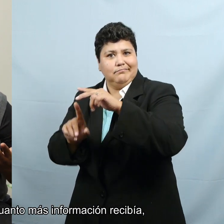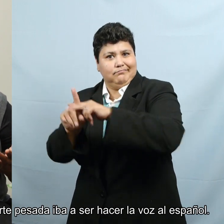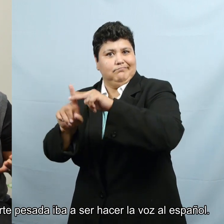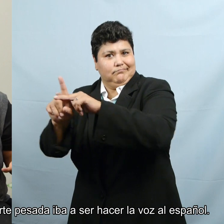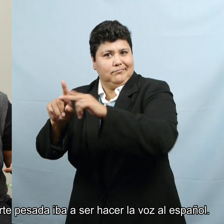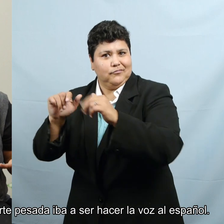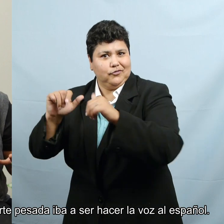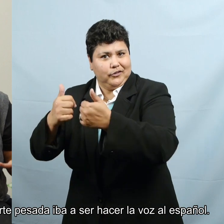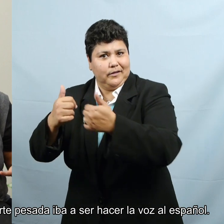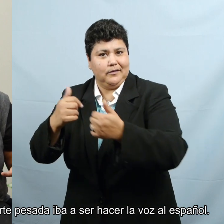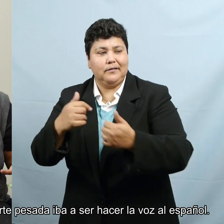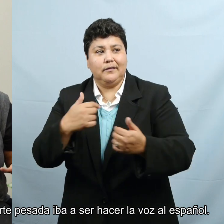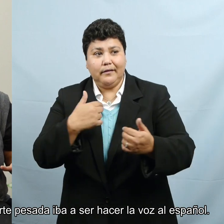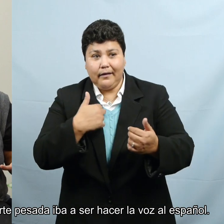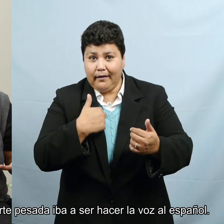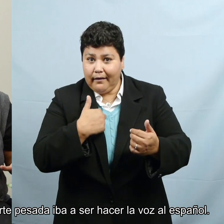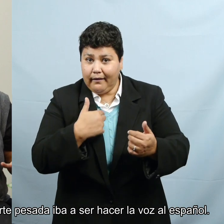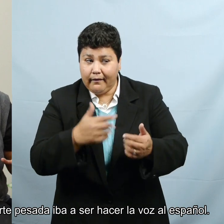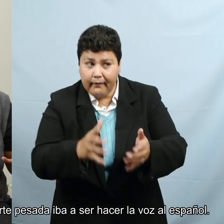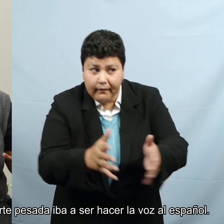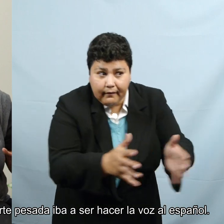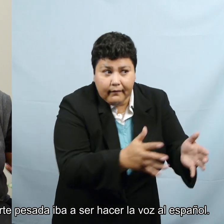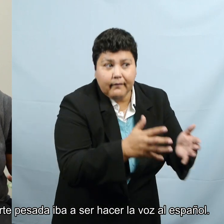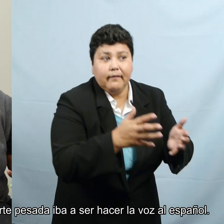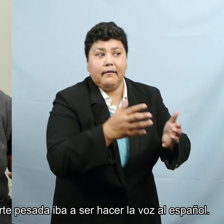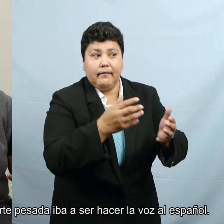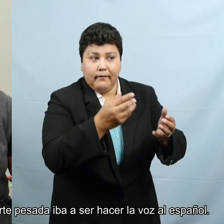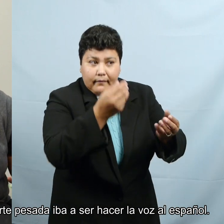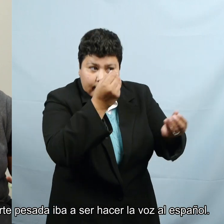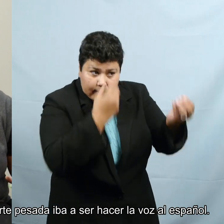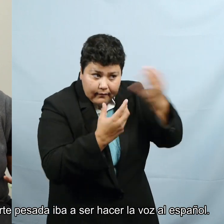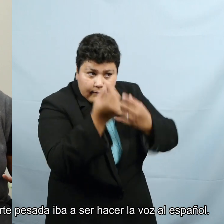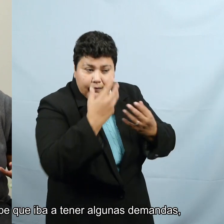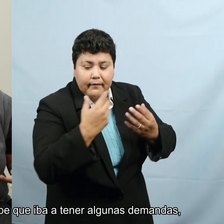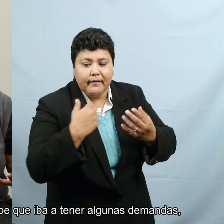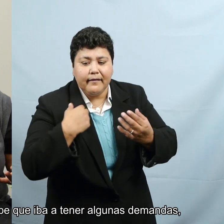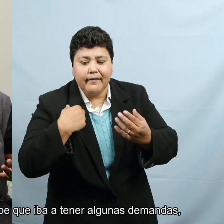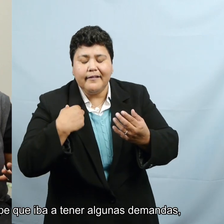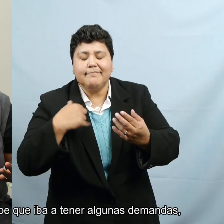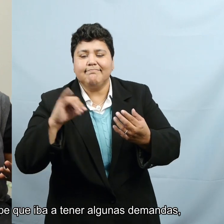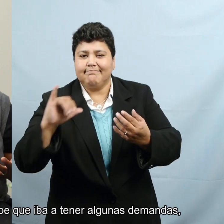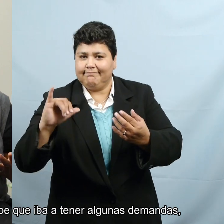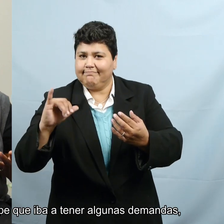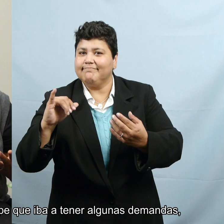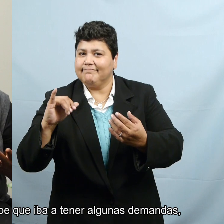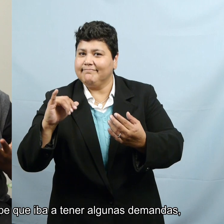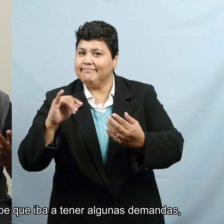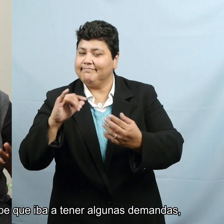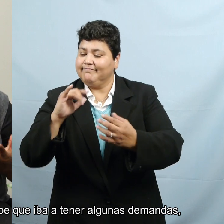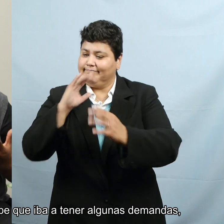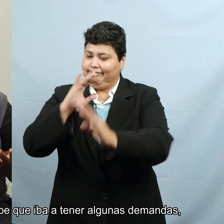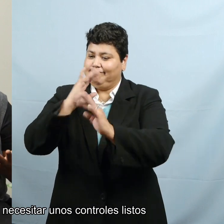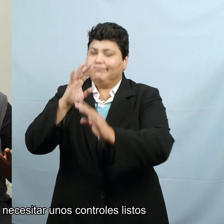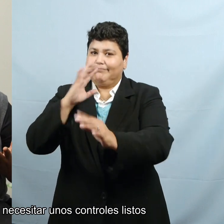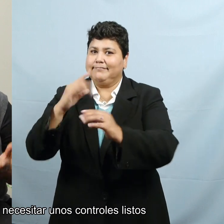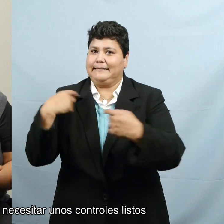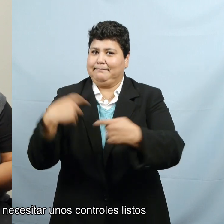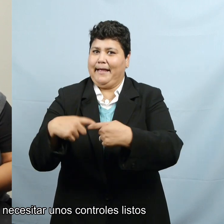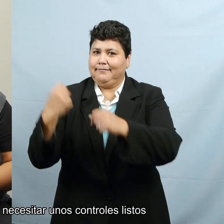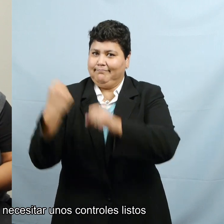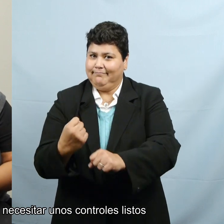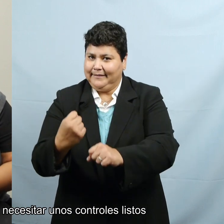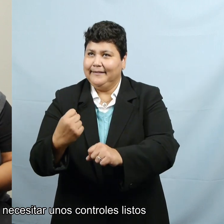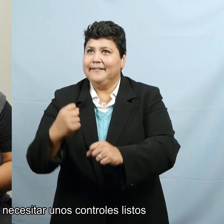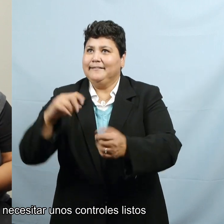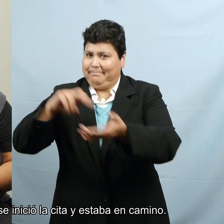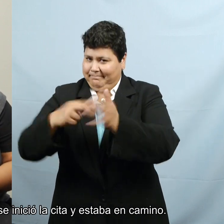information I got, it, it was clear that it was going to be heavy Spanish voicing. So, immediately I knew that I would, it was going to have some demands that I needed